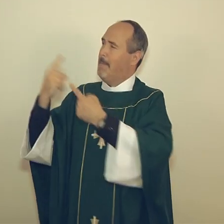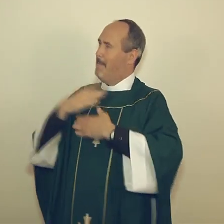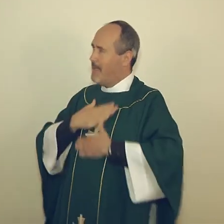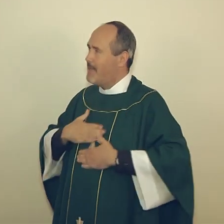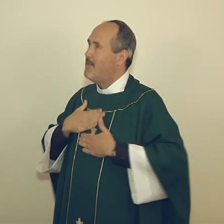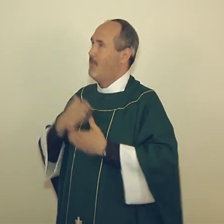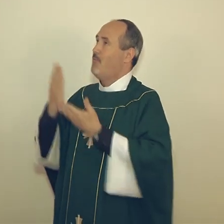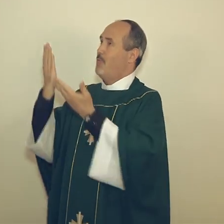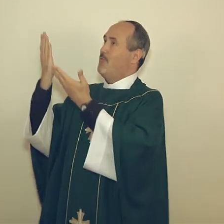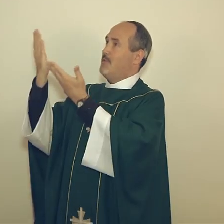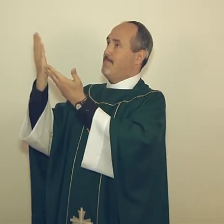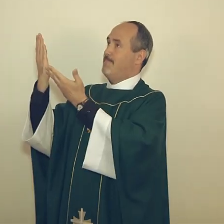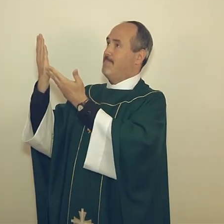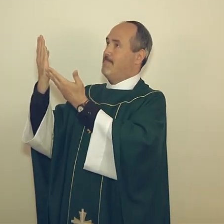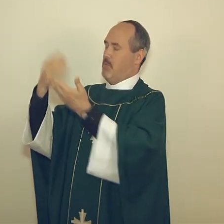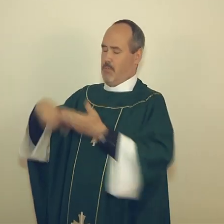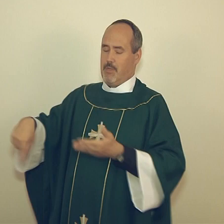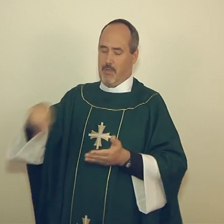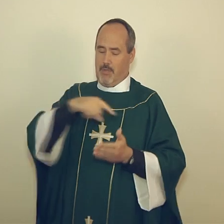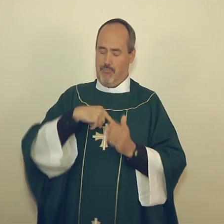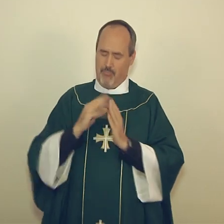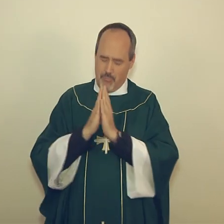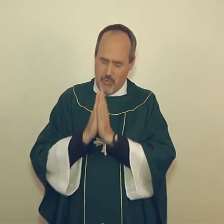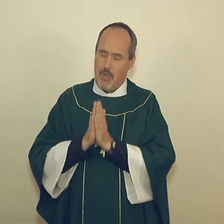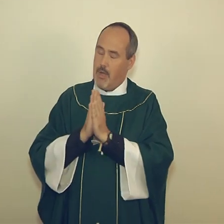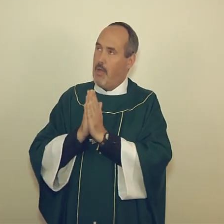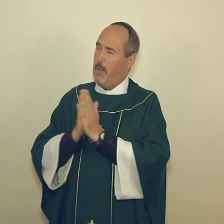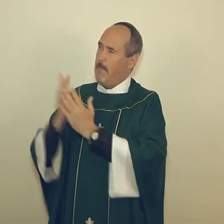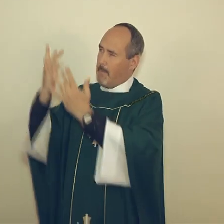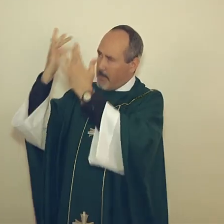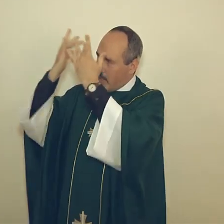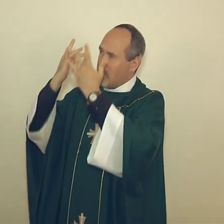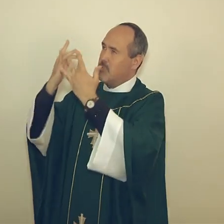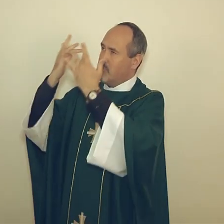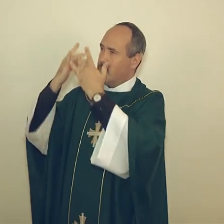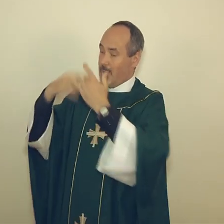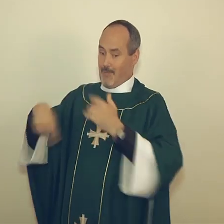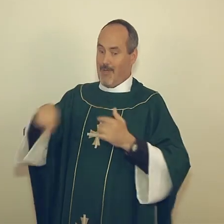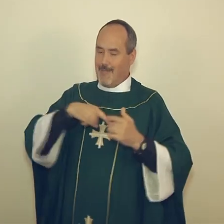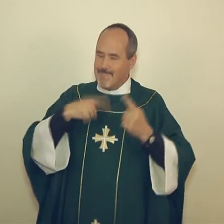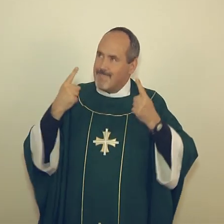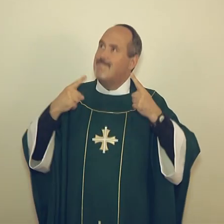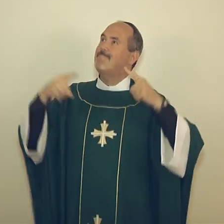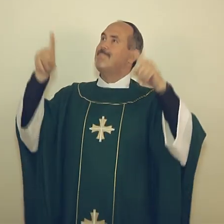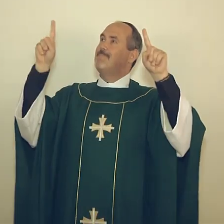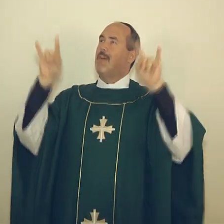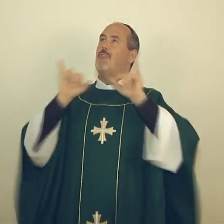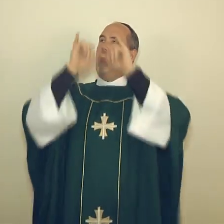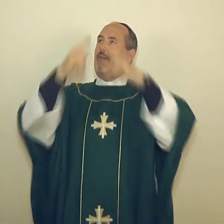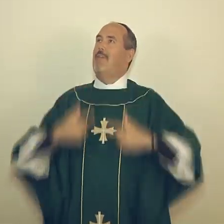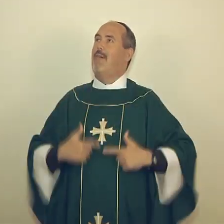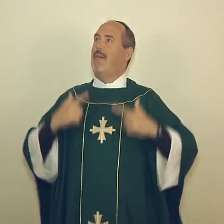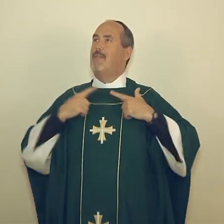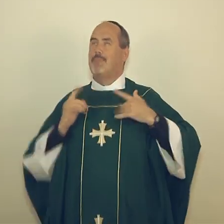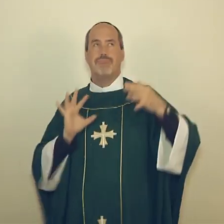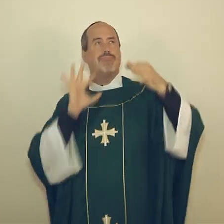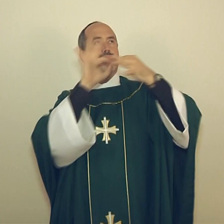apostles and all the saints who have pleased you throughout the ages, may we merit to be co-heirs to eternal